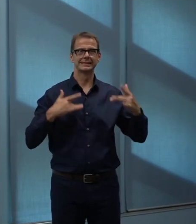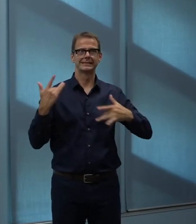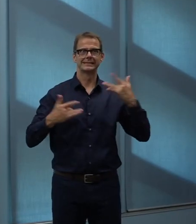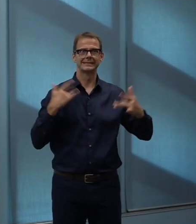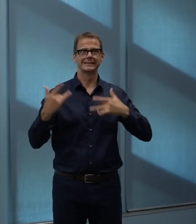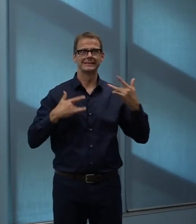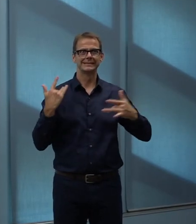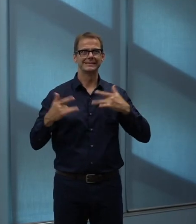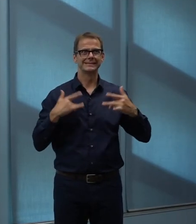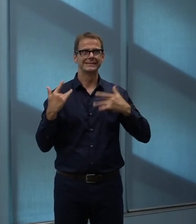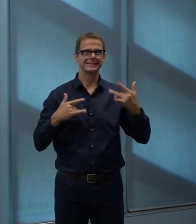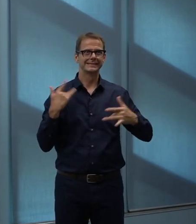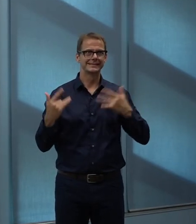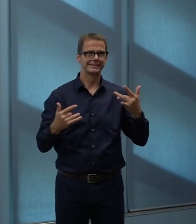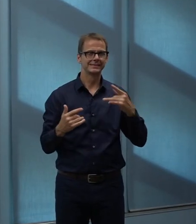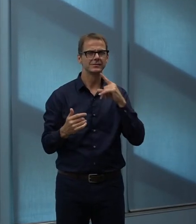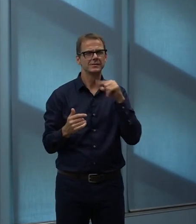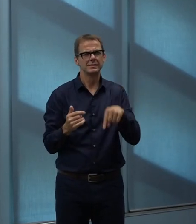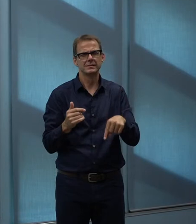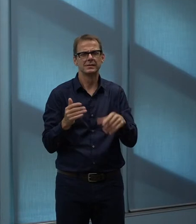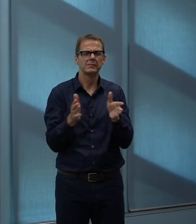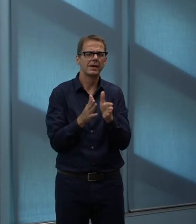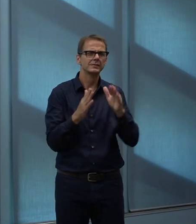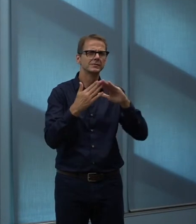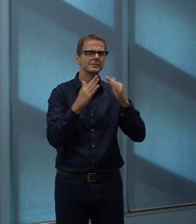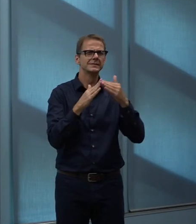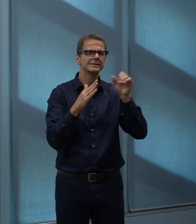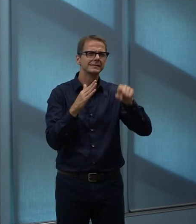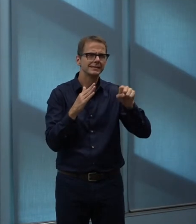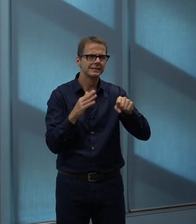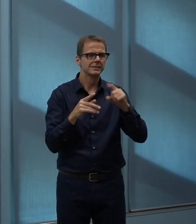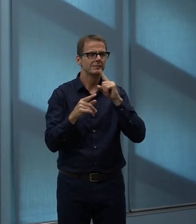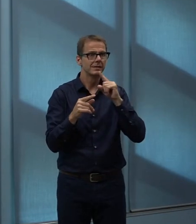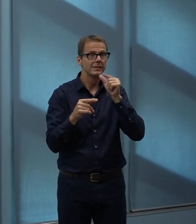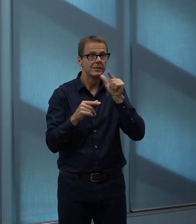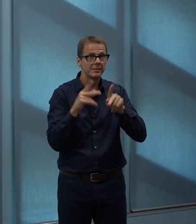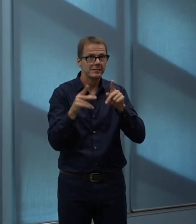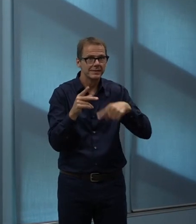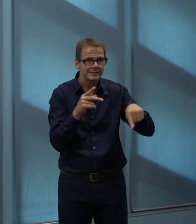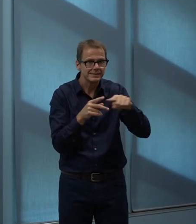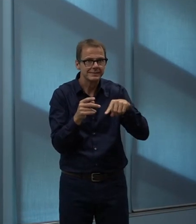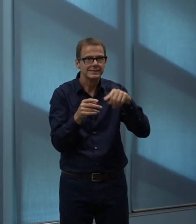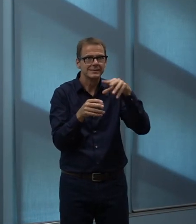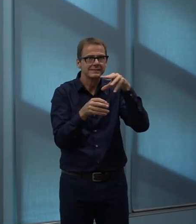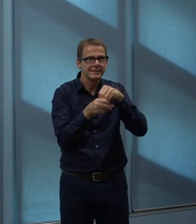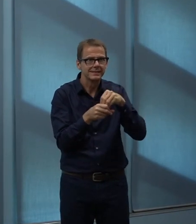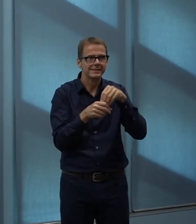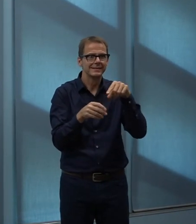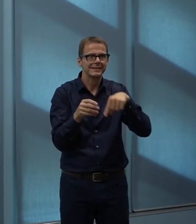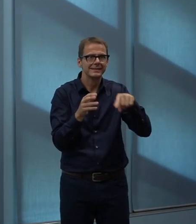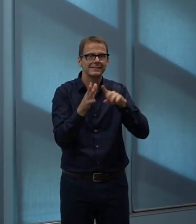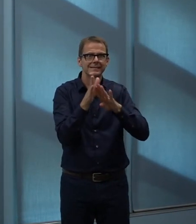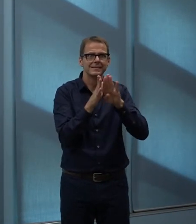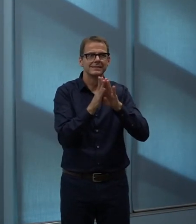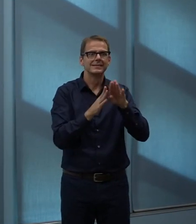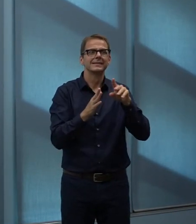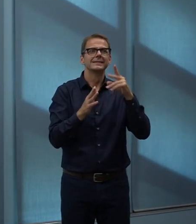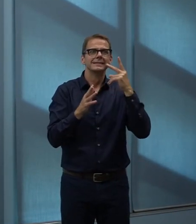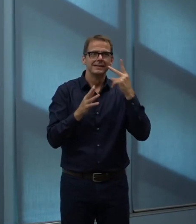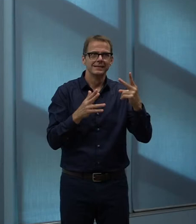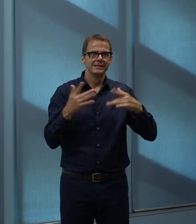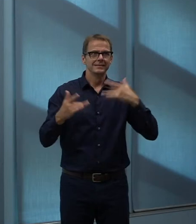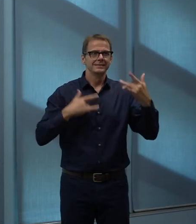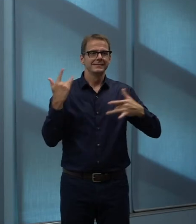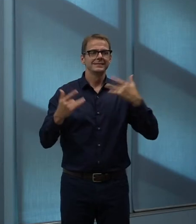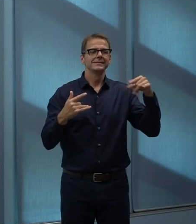excitement around this. But that has then led to a second kind of wave of conversation about a